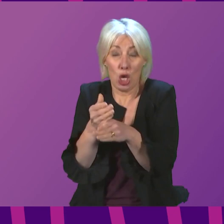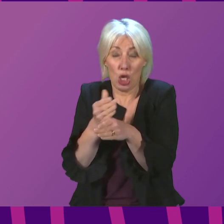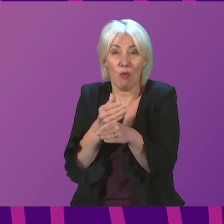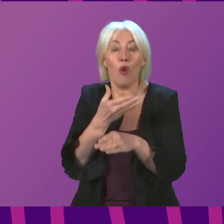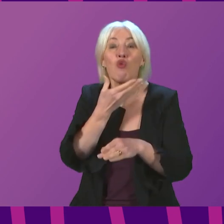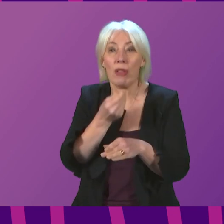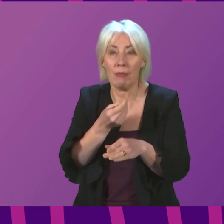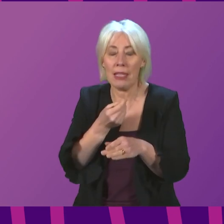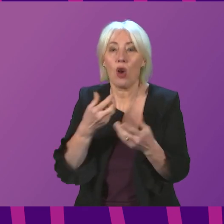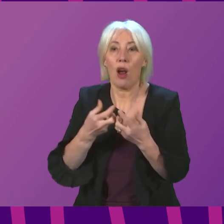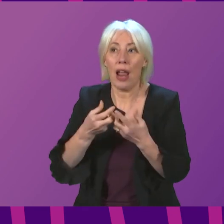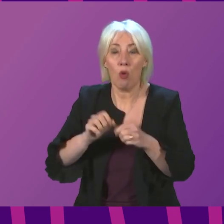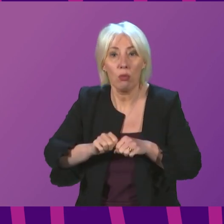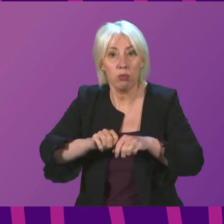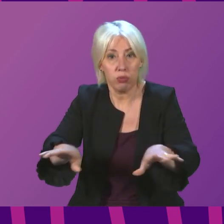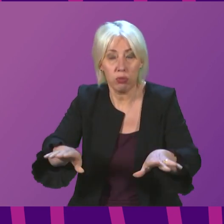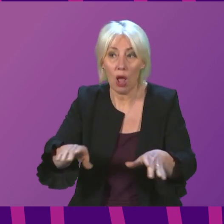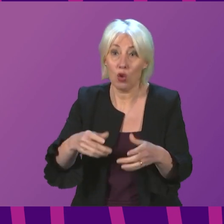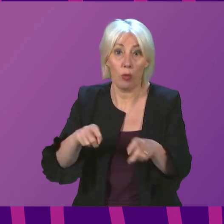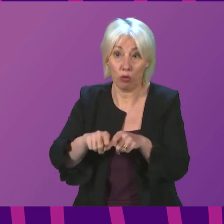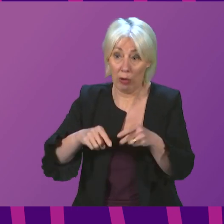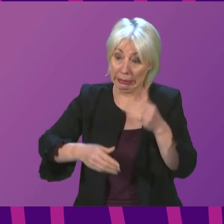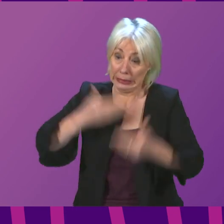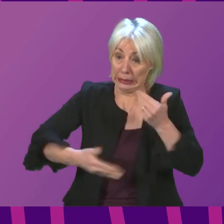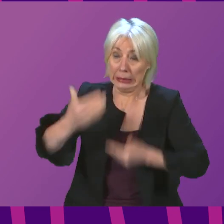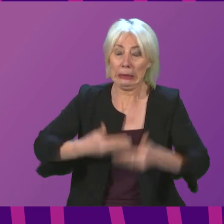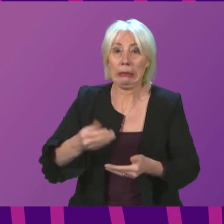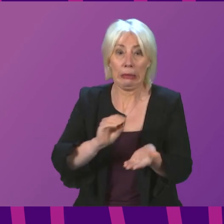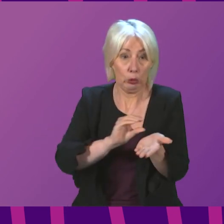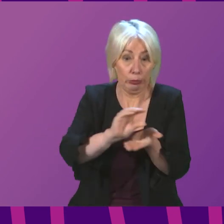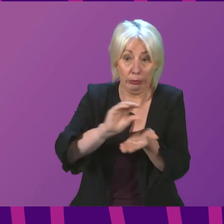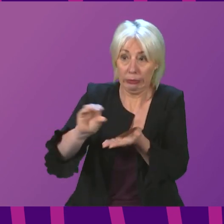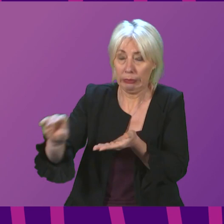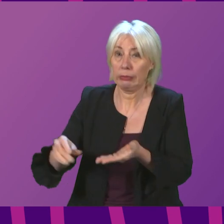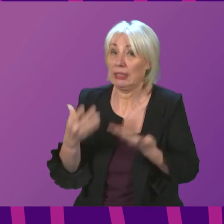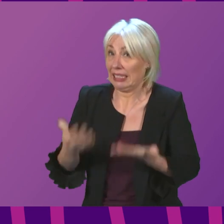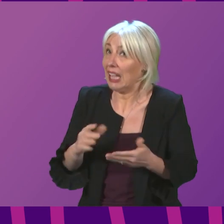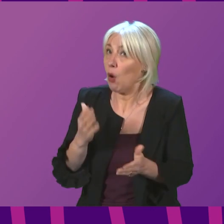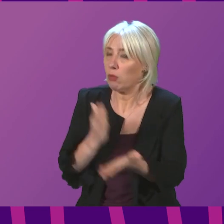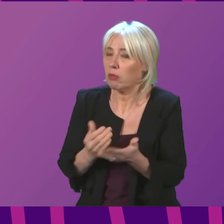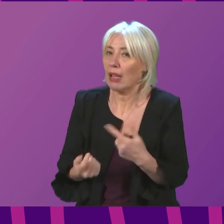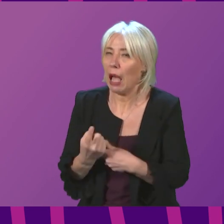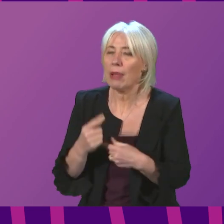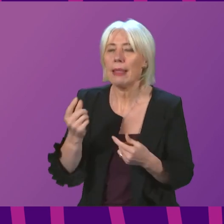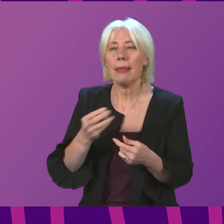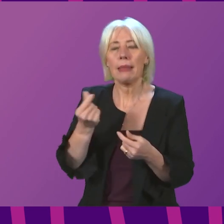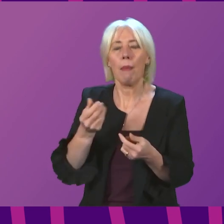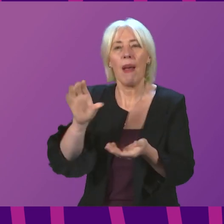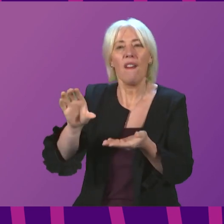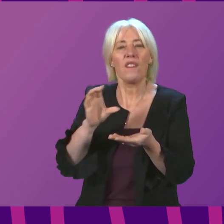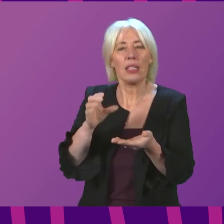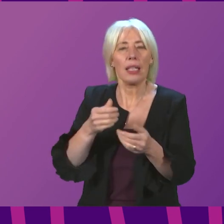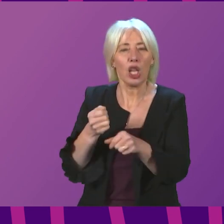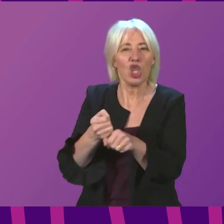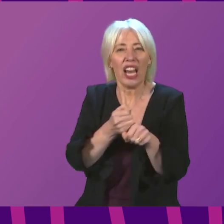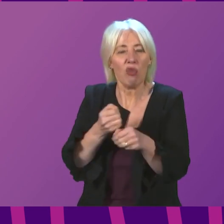funding, and therefore the work to get that money out the door is underway. In terms of some of the generic funding, where businesses